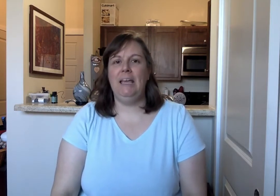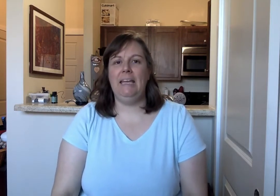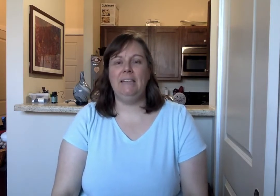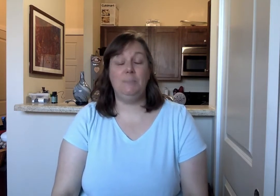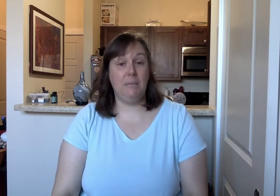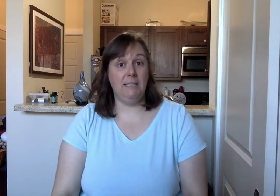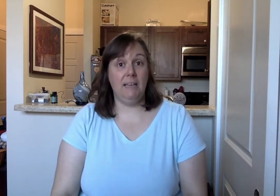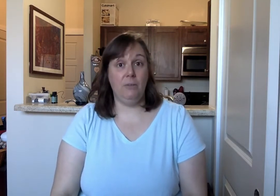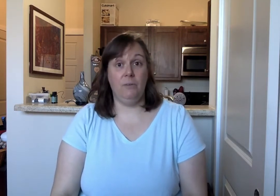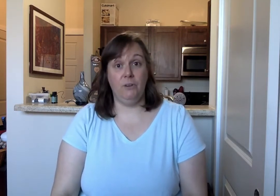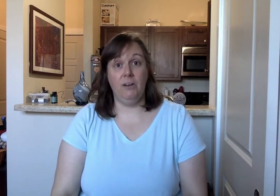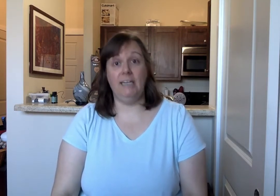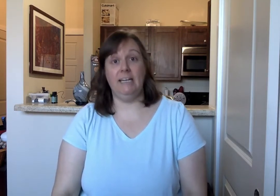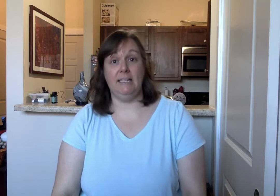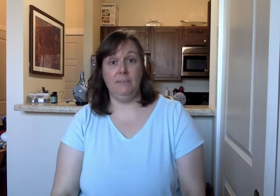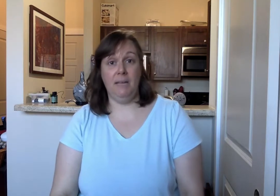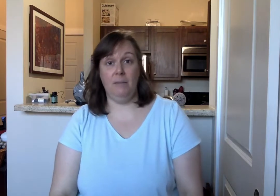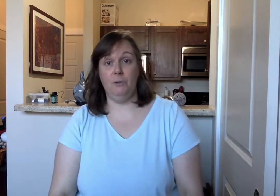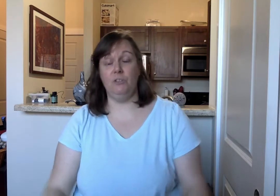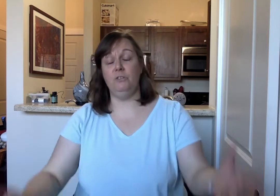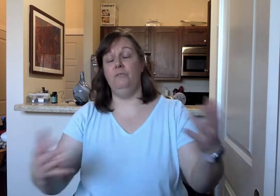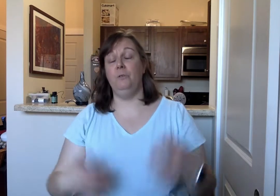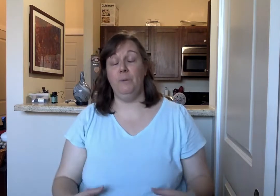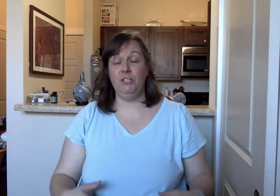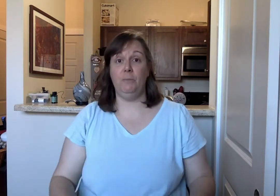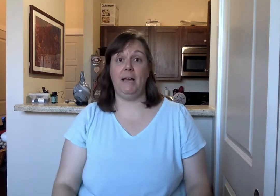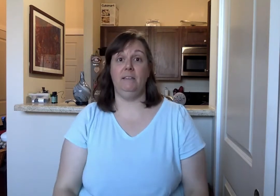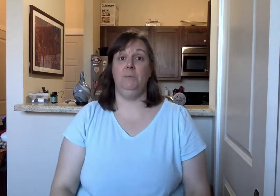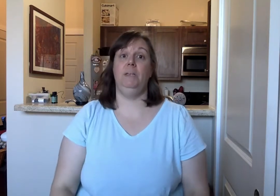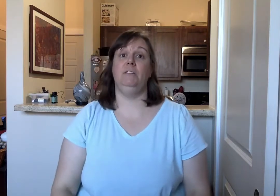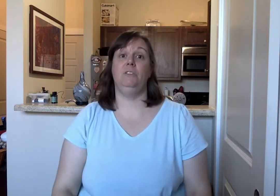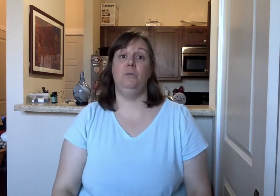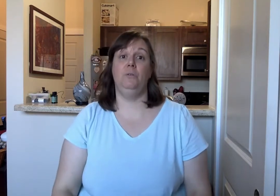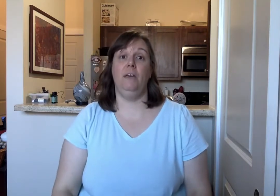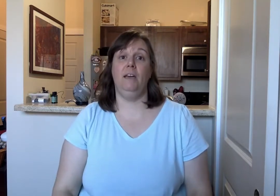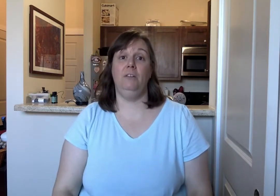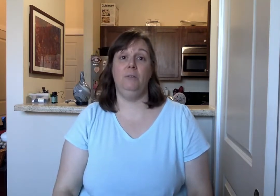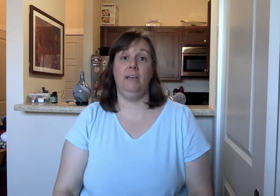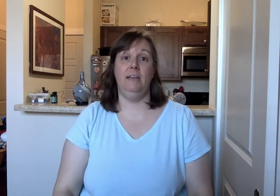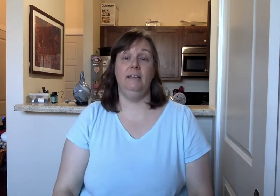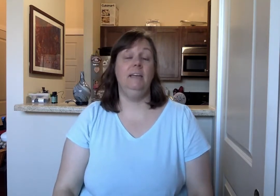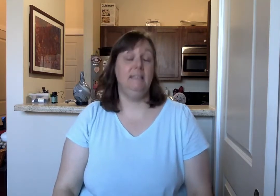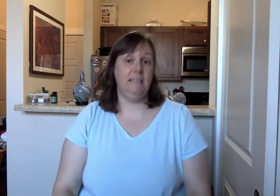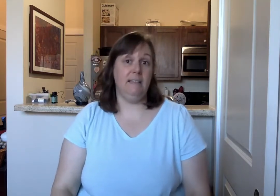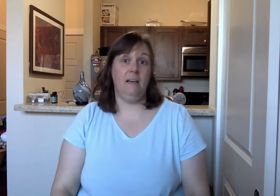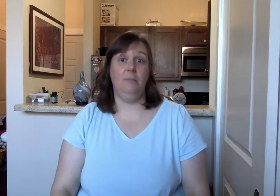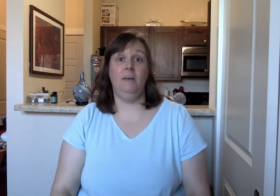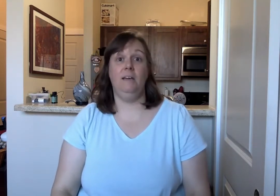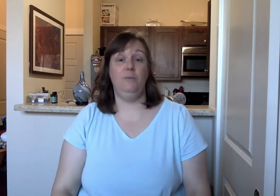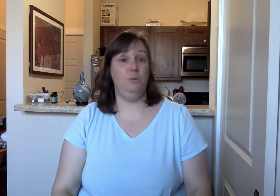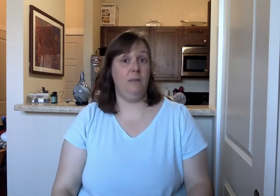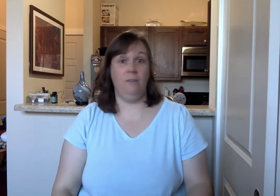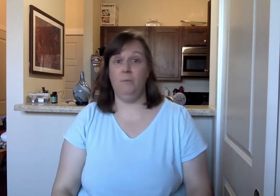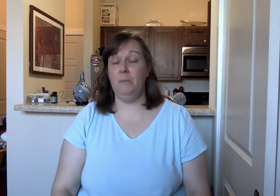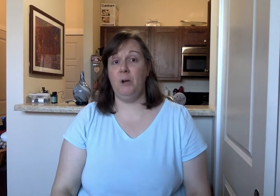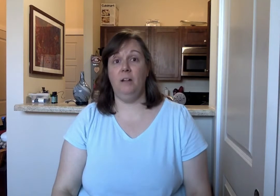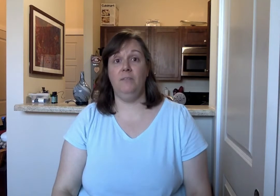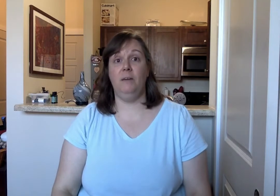It's Peace Like a River and it has some hand motion so I've moved my chair back a little bit so that you can see them if you can't remember all of them